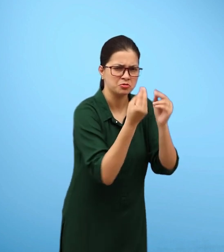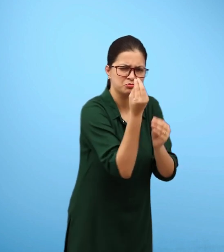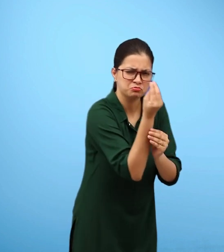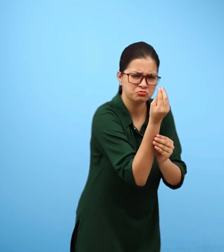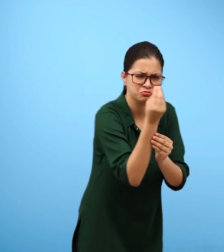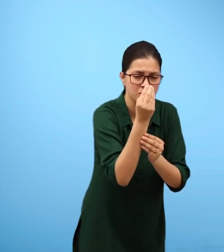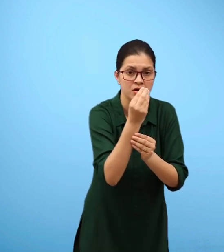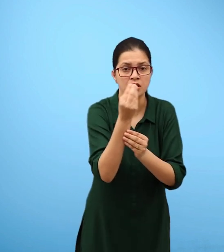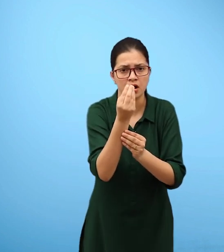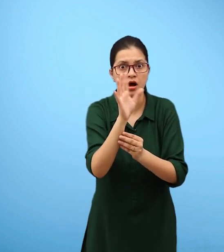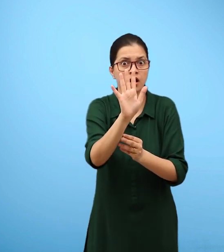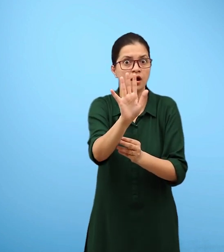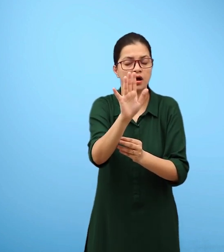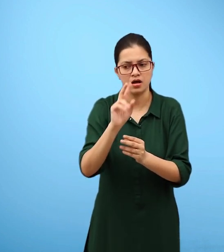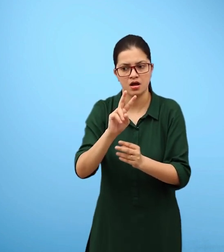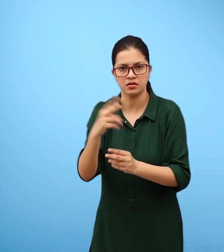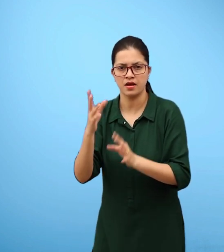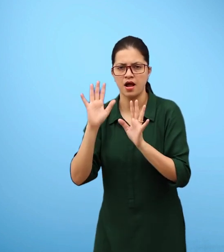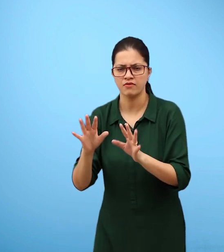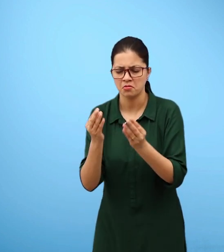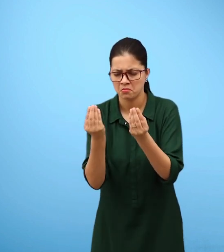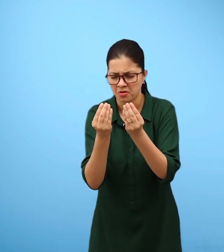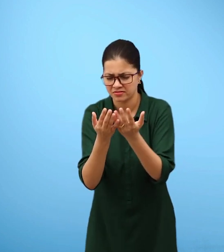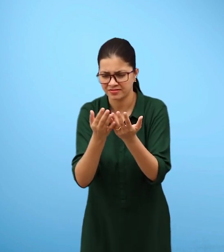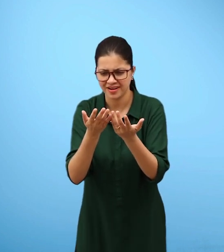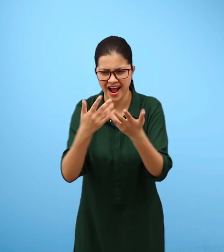Some dust particles may also be present in it.